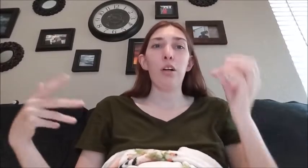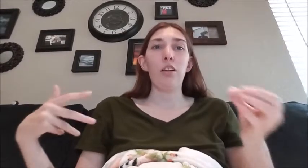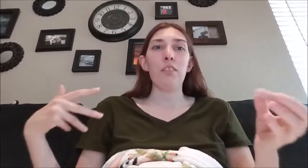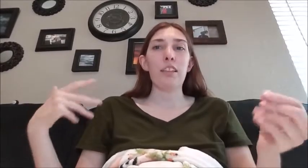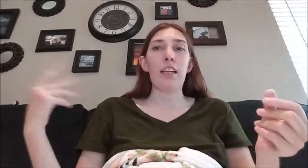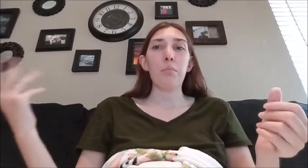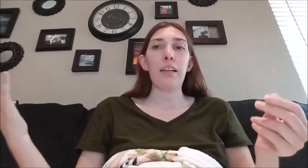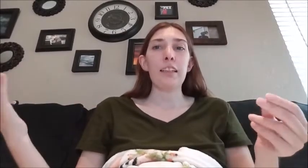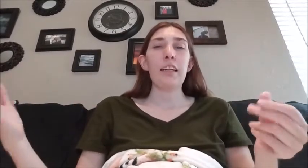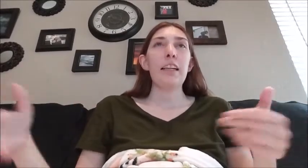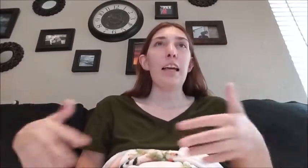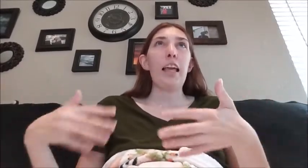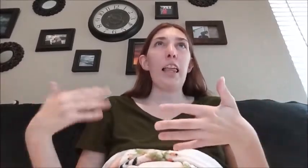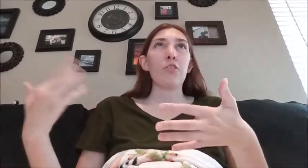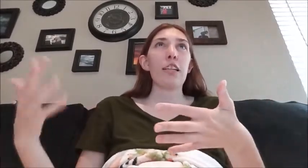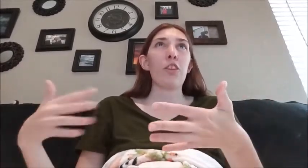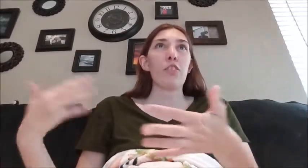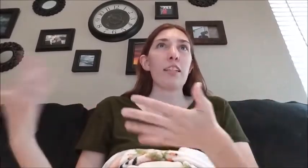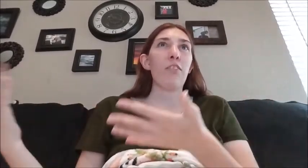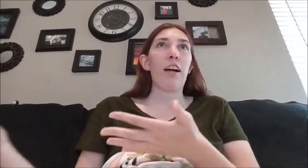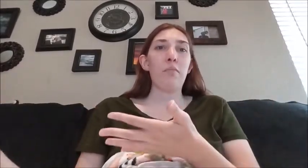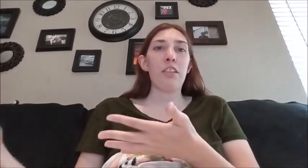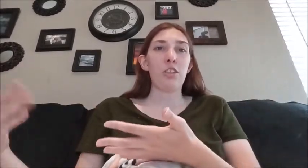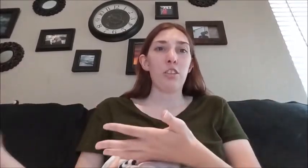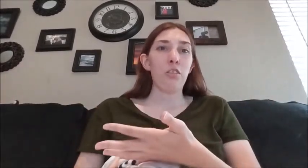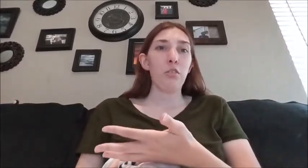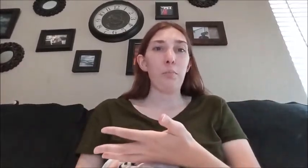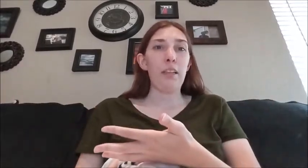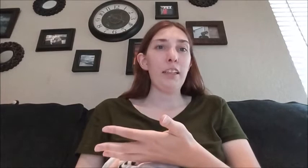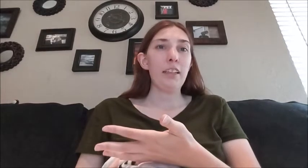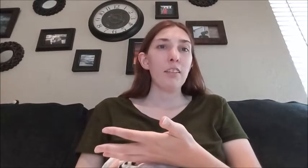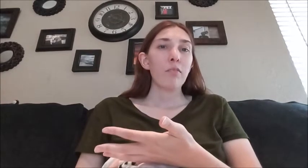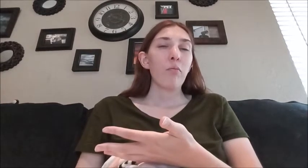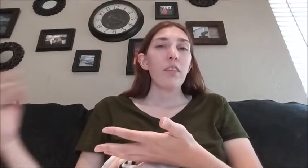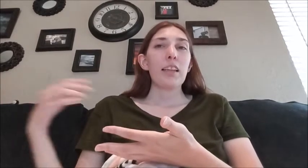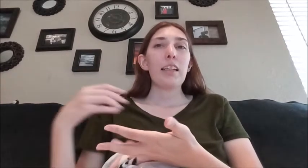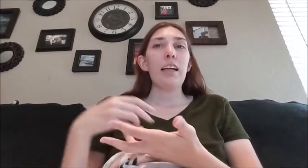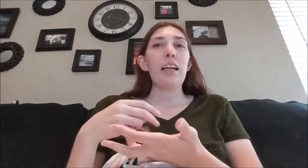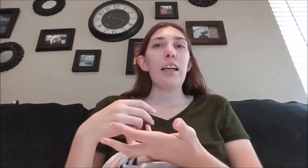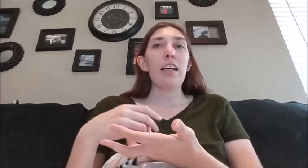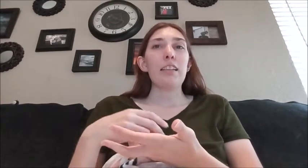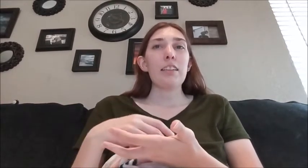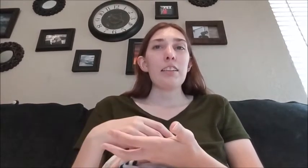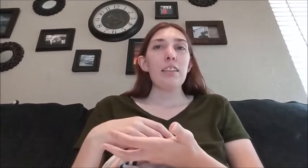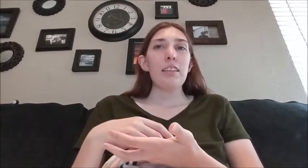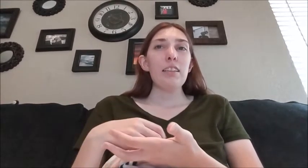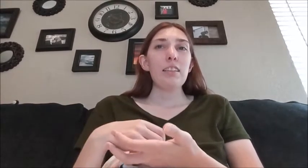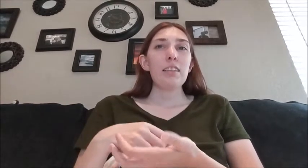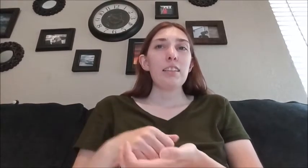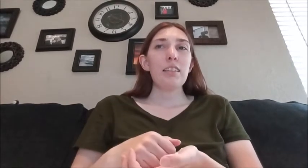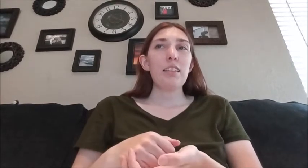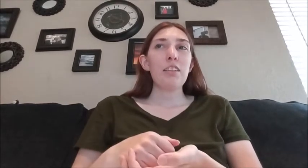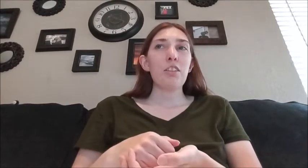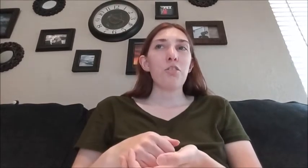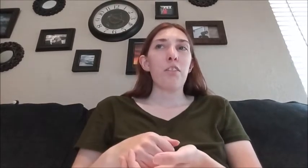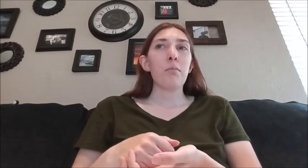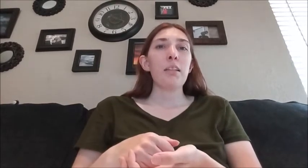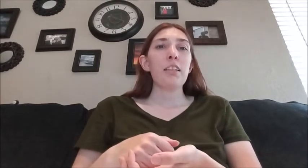so I don't have to get up like every three to five minutes just to go spit and it's driving me